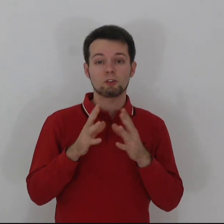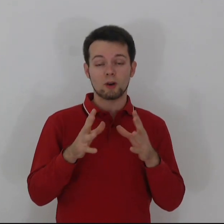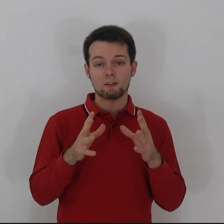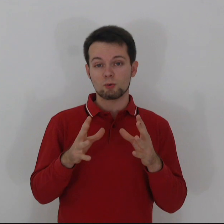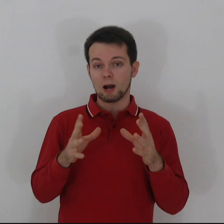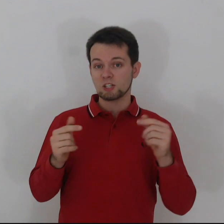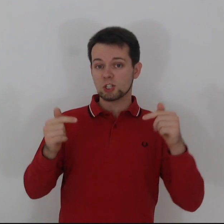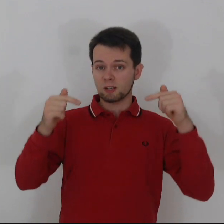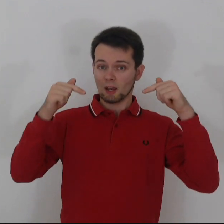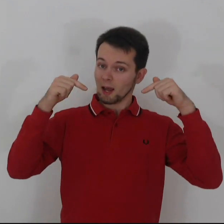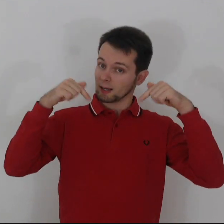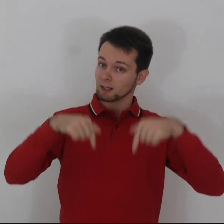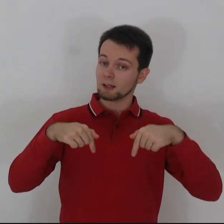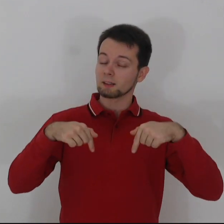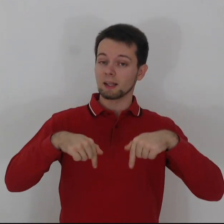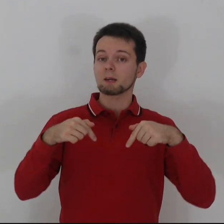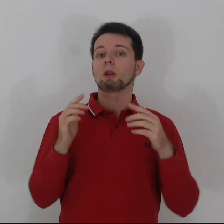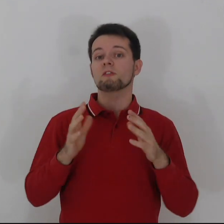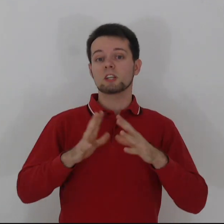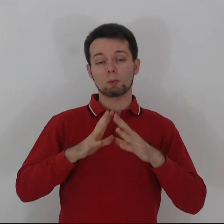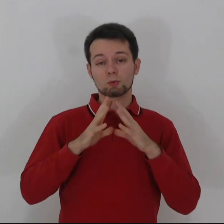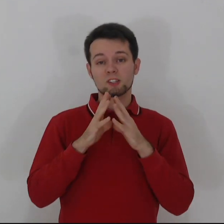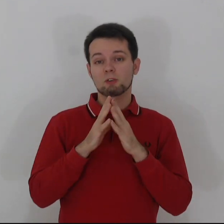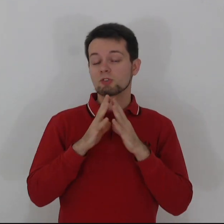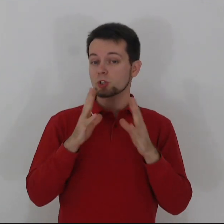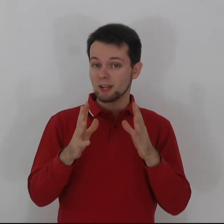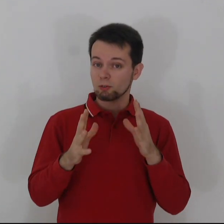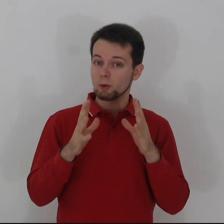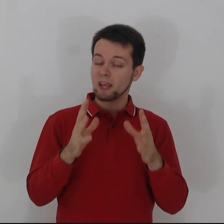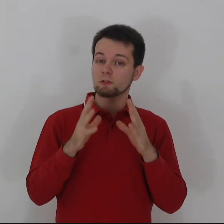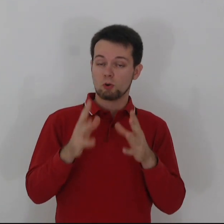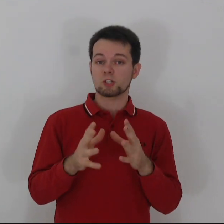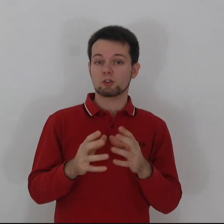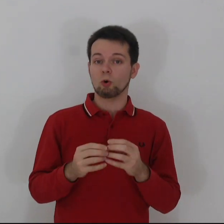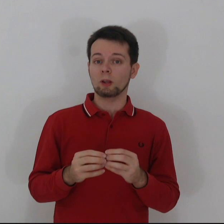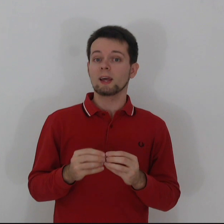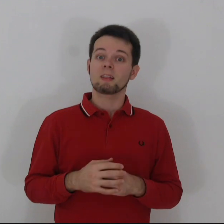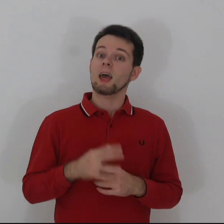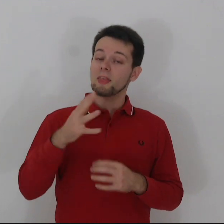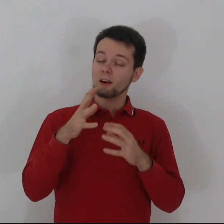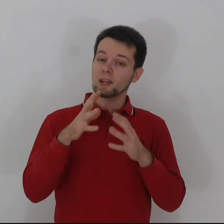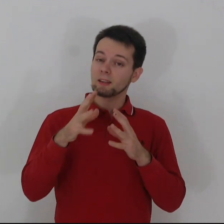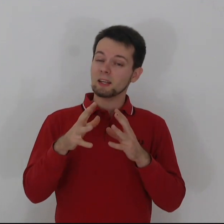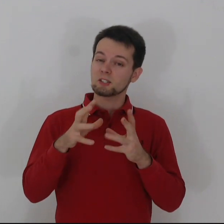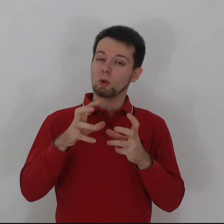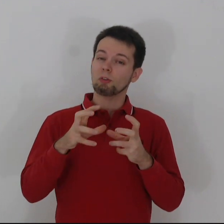DriveThruRPG, click the link below the video that will take you straight to the page of Ocean's Call. And there in the links you'll also